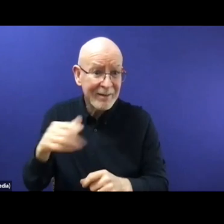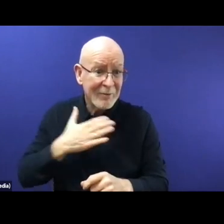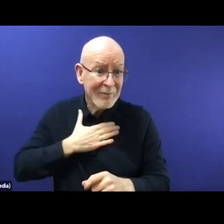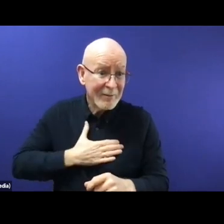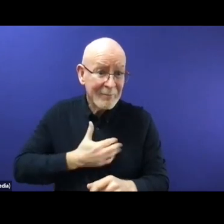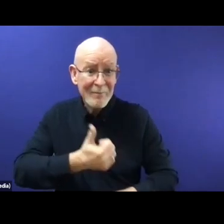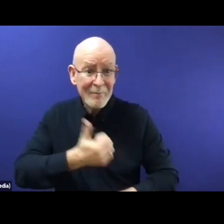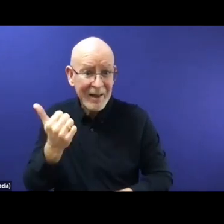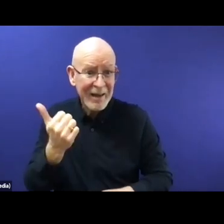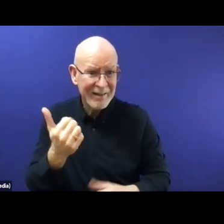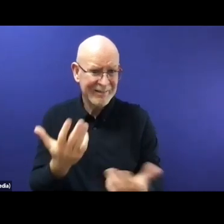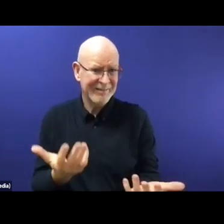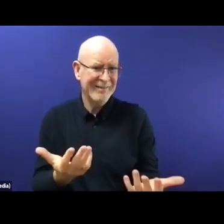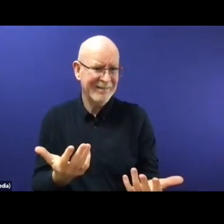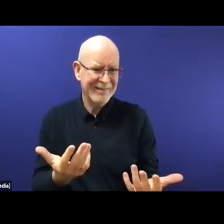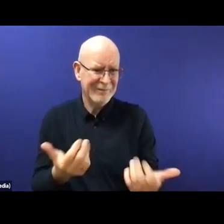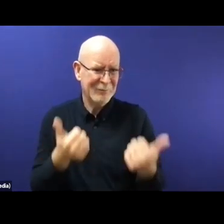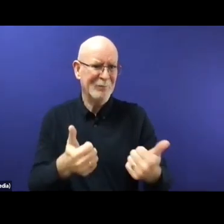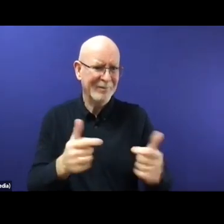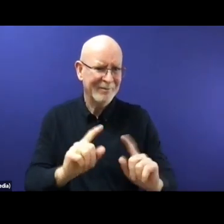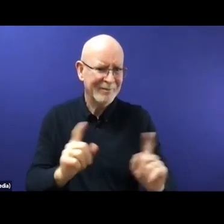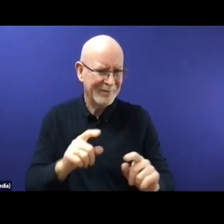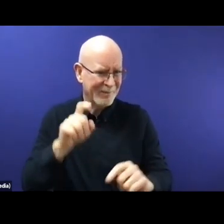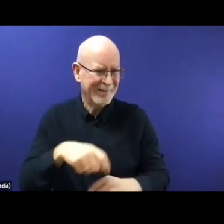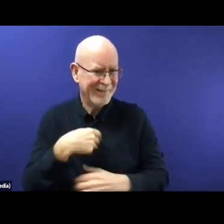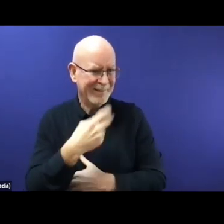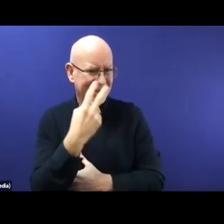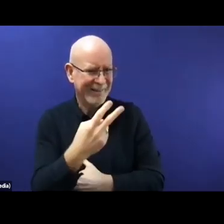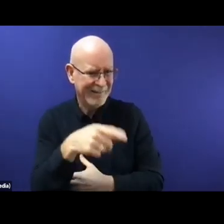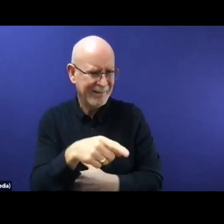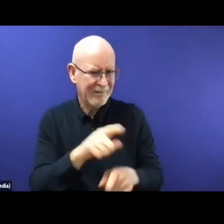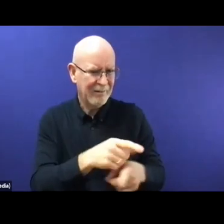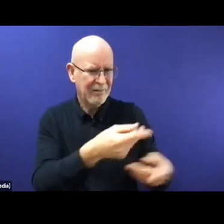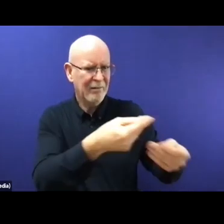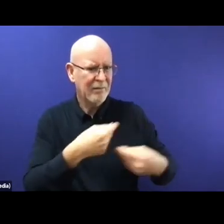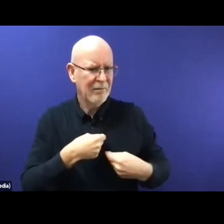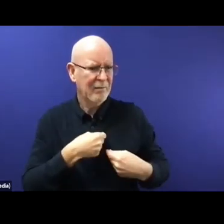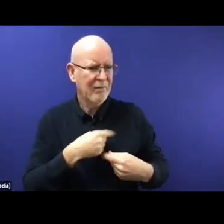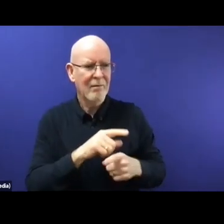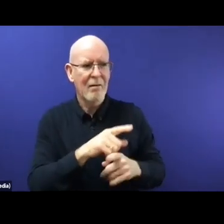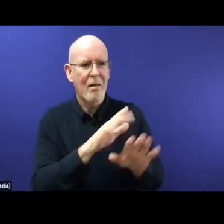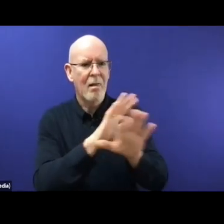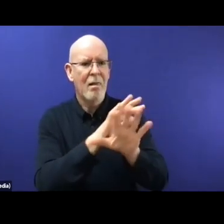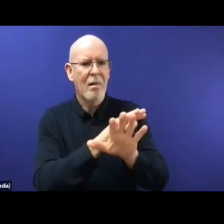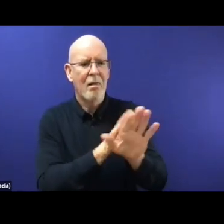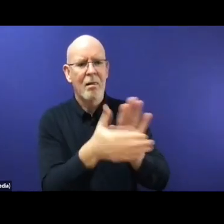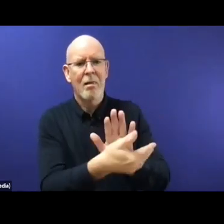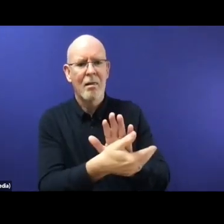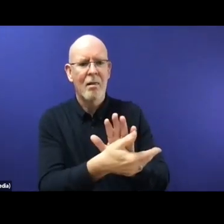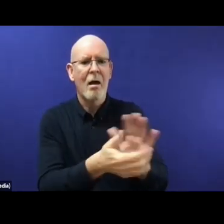in so many countries, they're taking as a safe country to return. But actually, it's not true. How they're presenting Afghanistan is